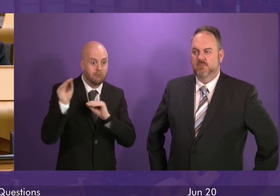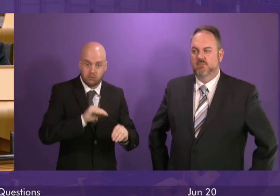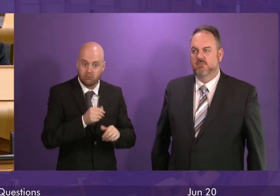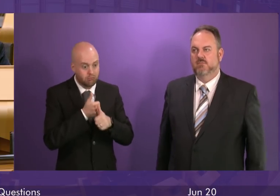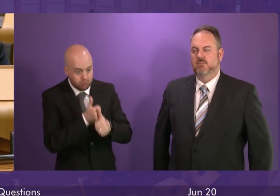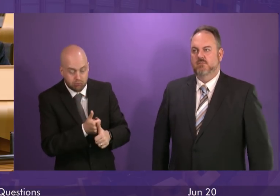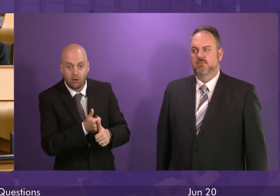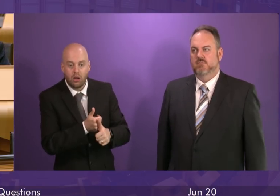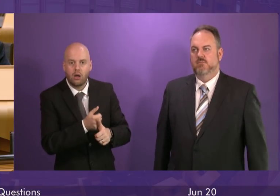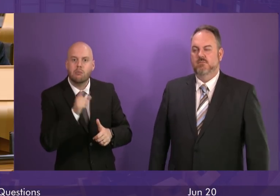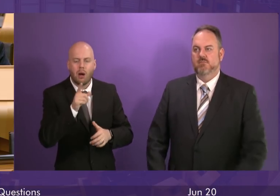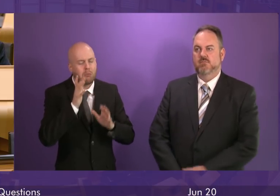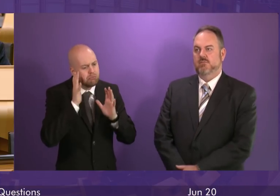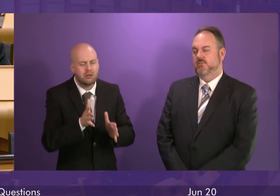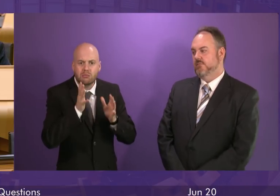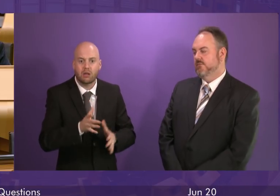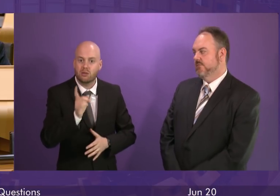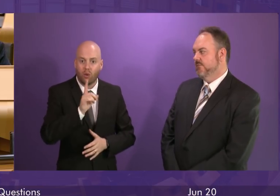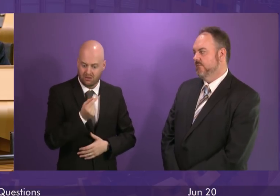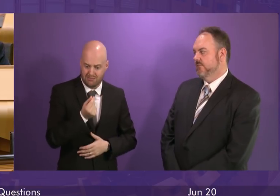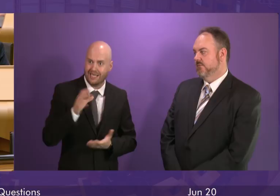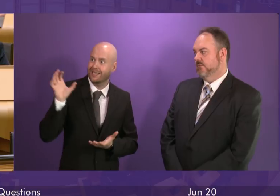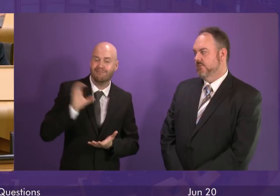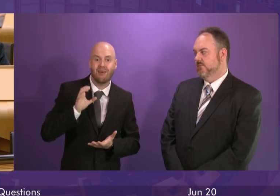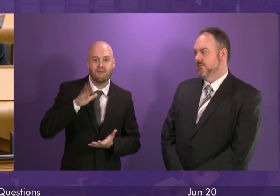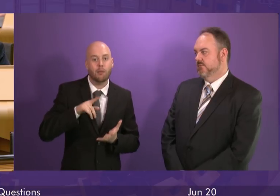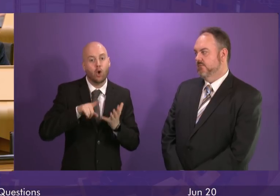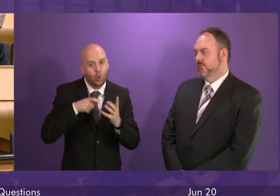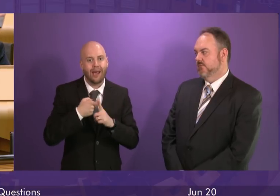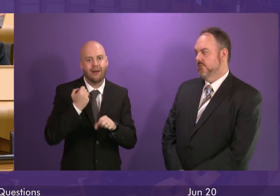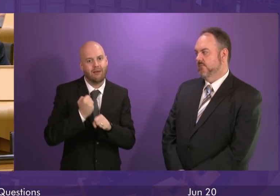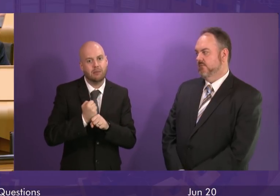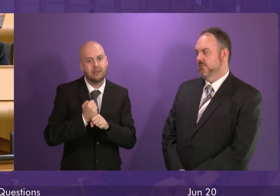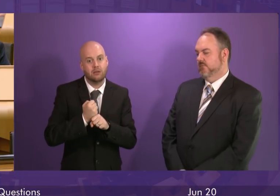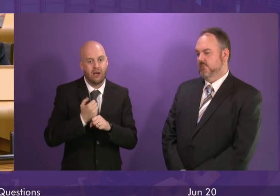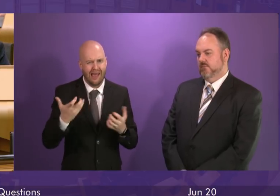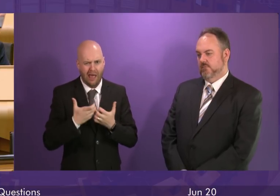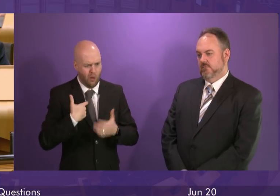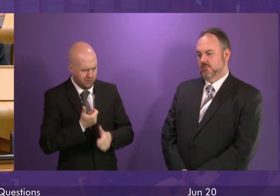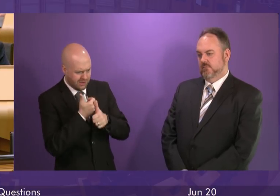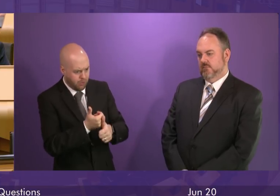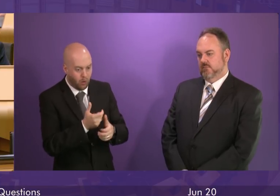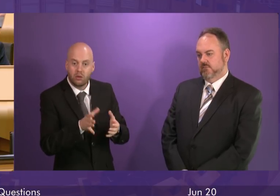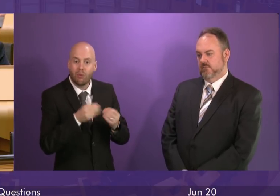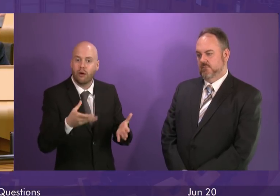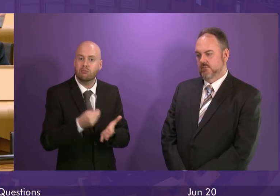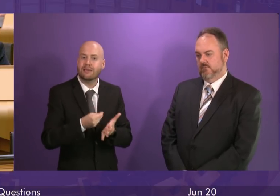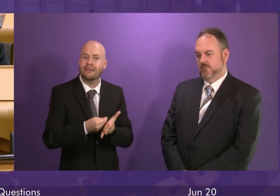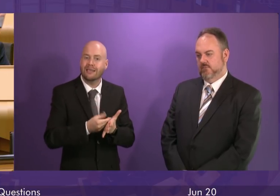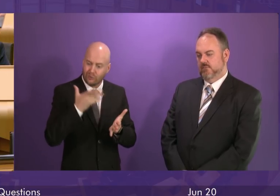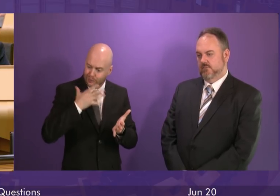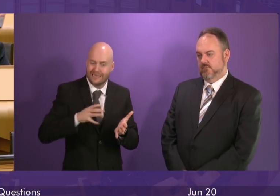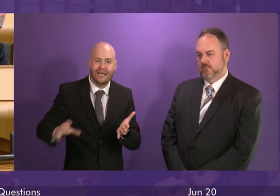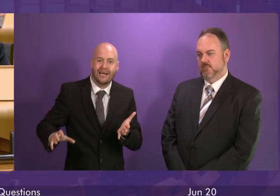they must get from the UK government the adequate funding they need to support those people. So let us absolutely live up to our